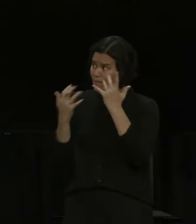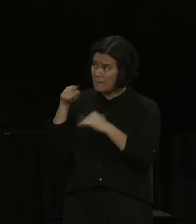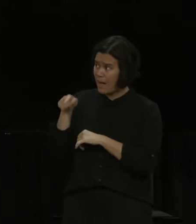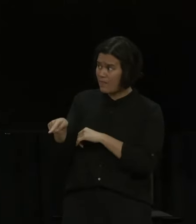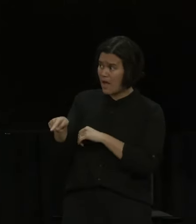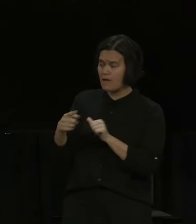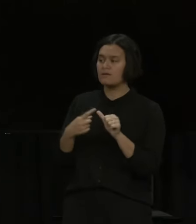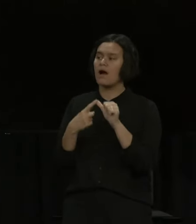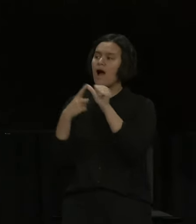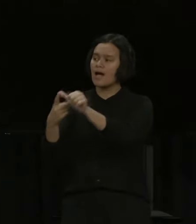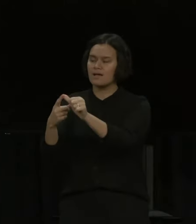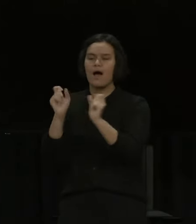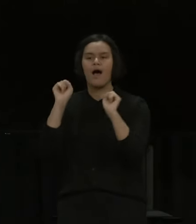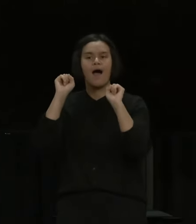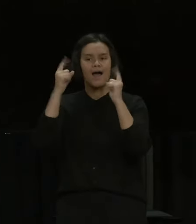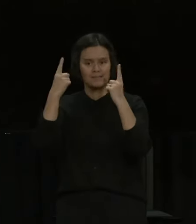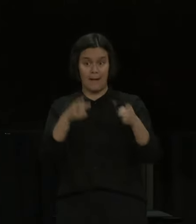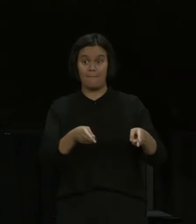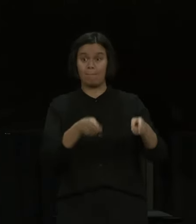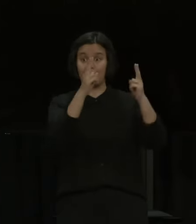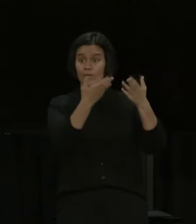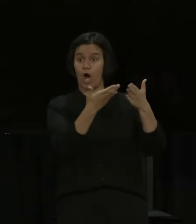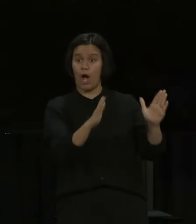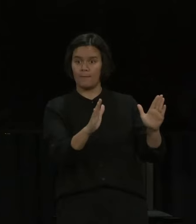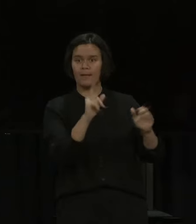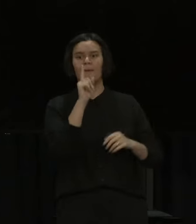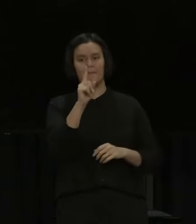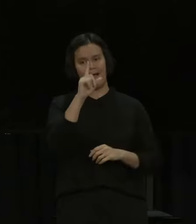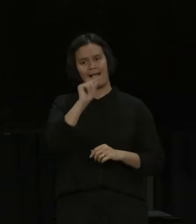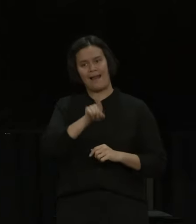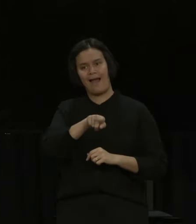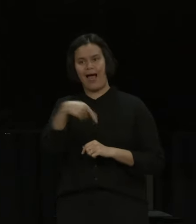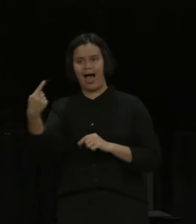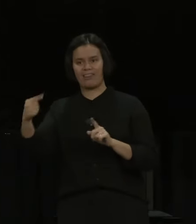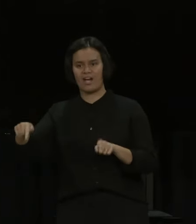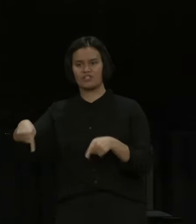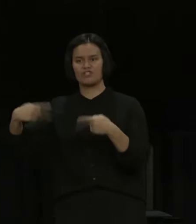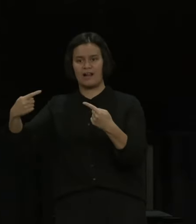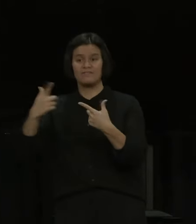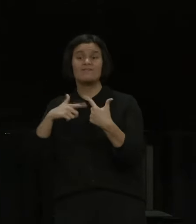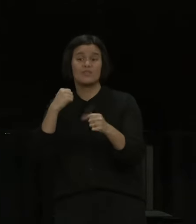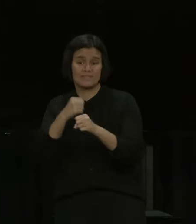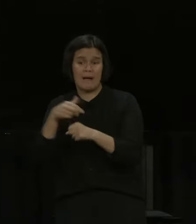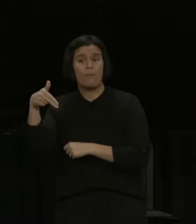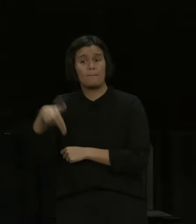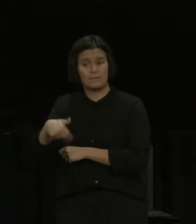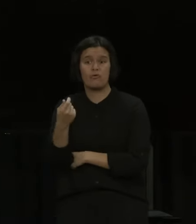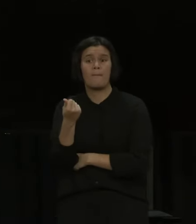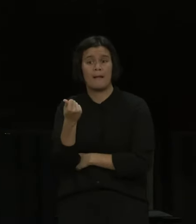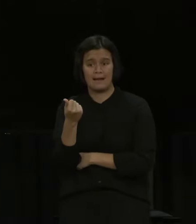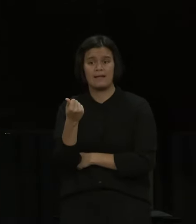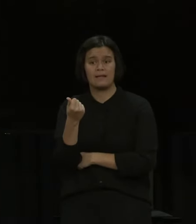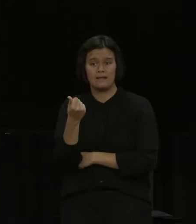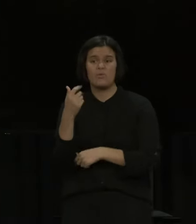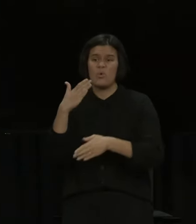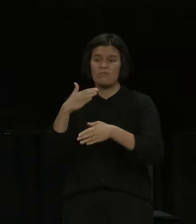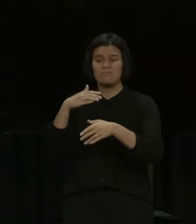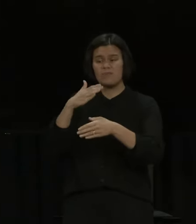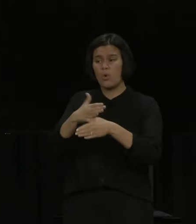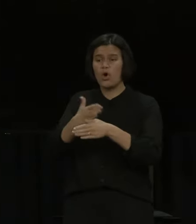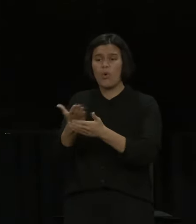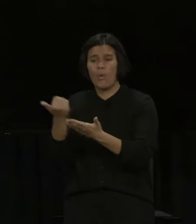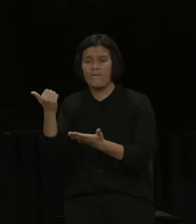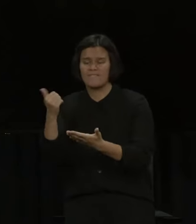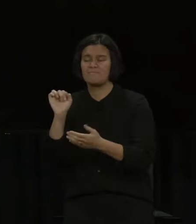go to the places where vaccines are available. I acknowledge that those things can be challenges but there's a lot of people working really hard to help people overcome those